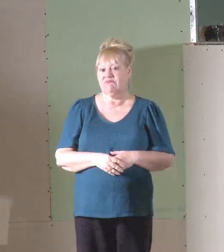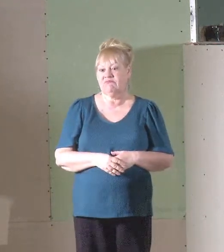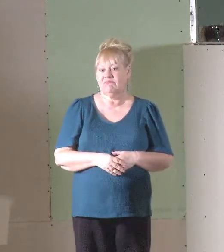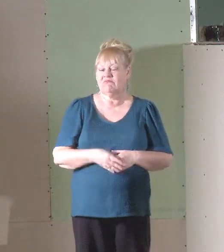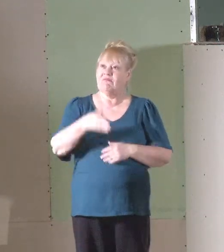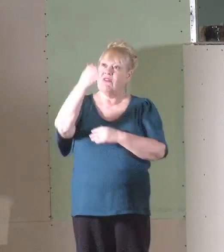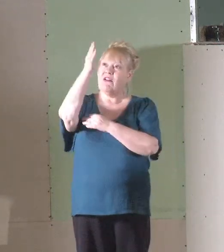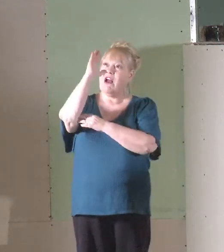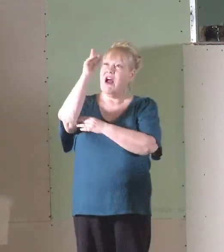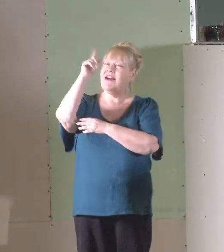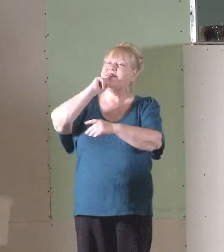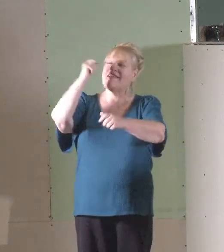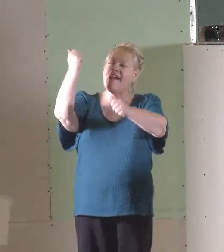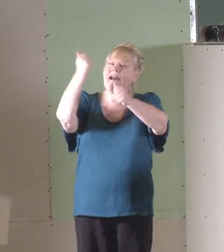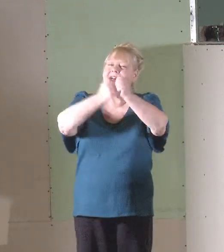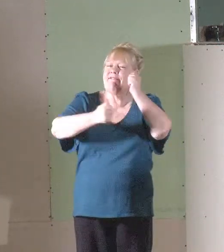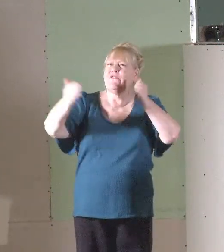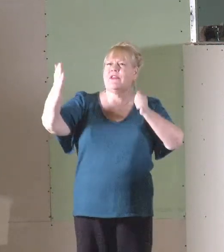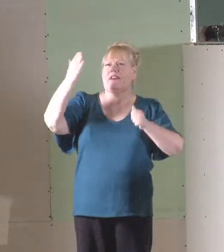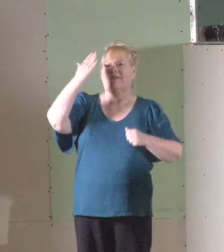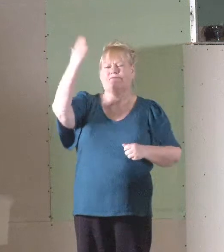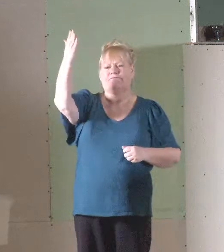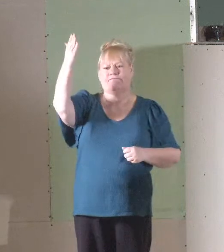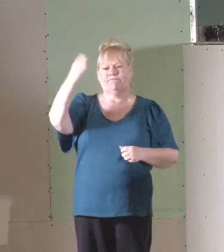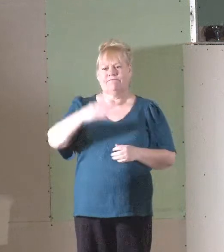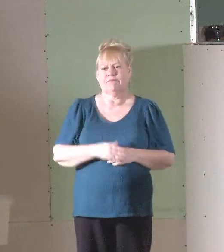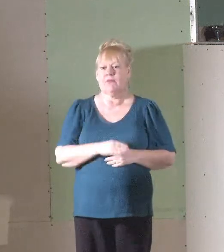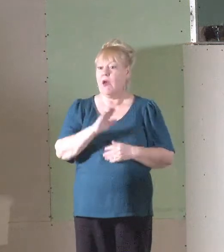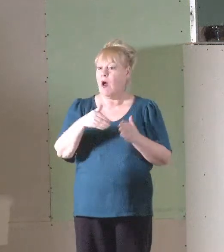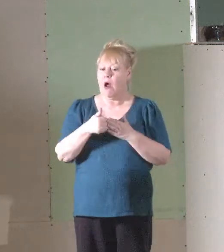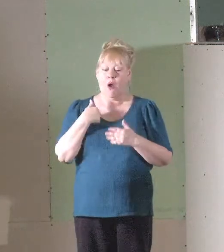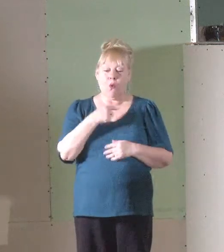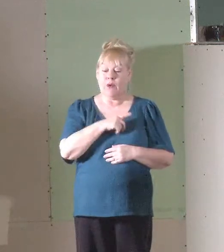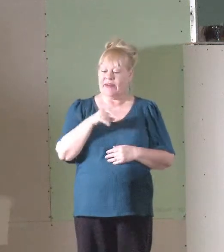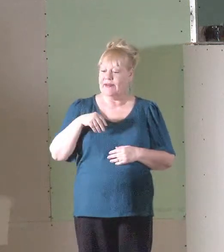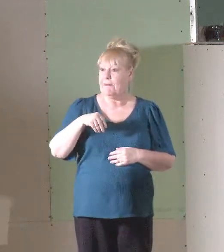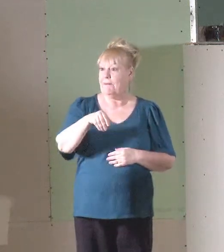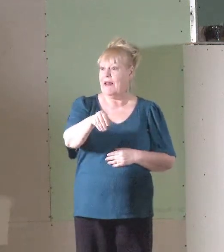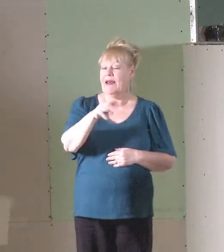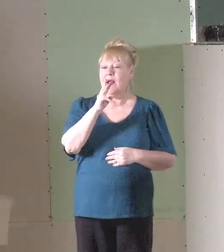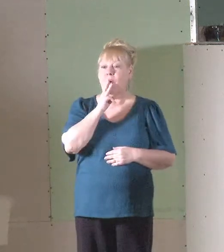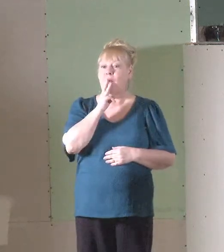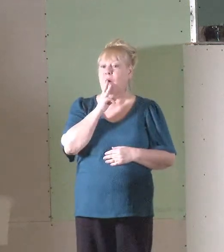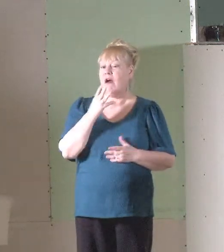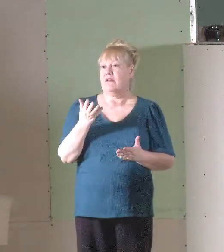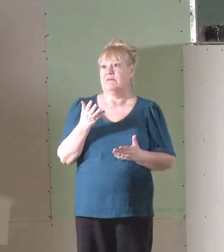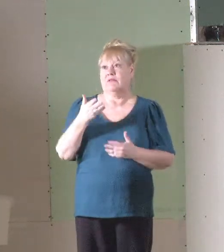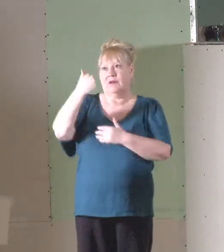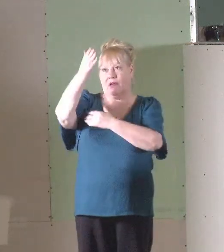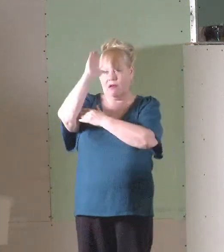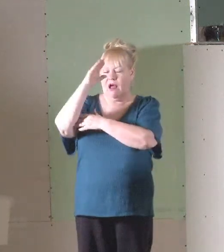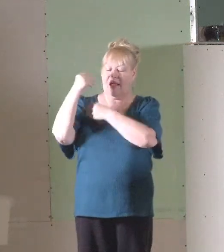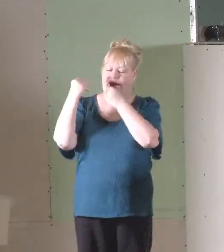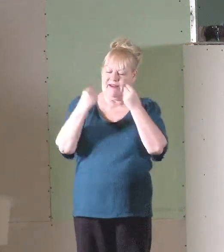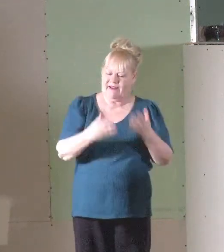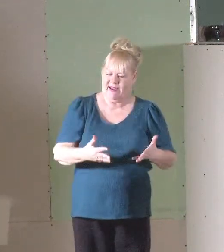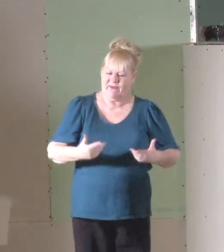God's everything. All we did was plant and water. God's the one that brought the life.